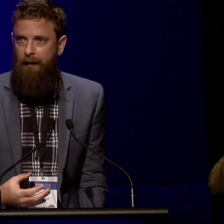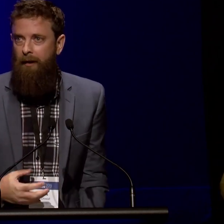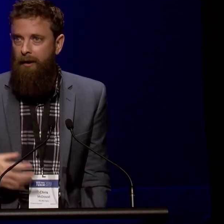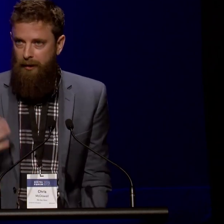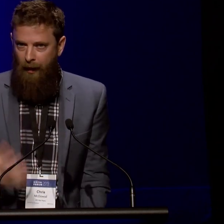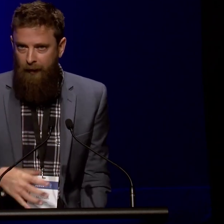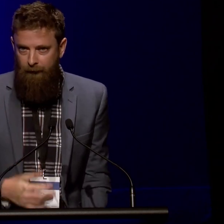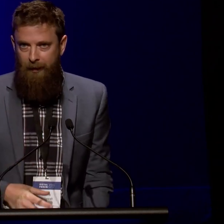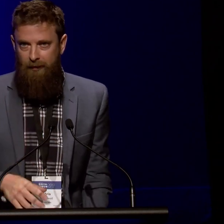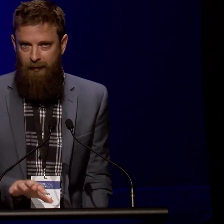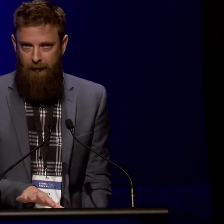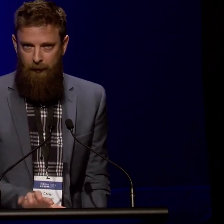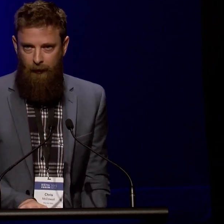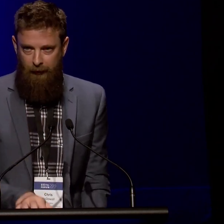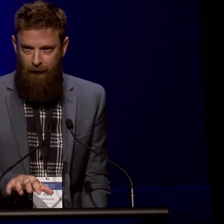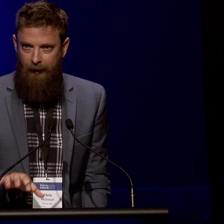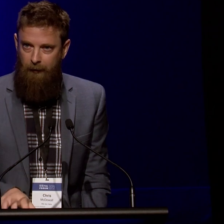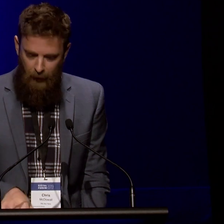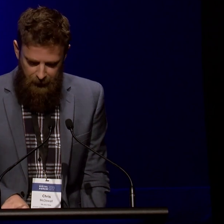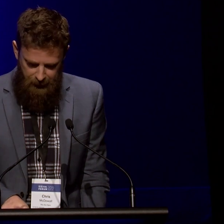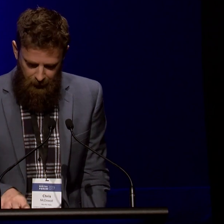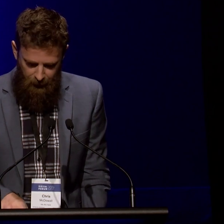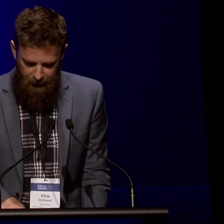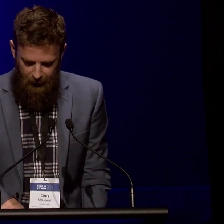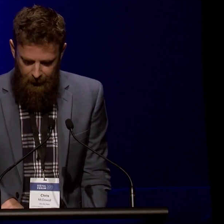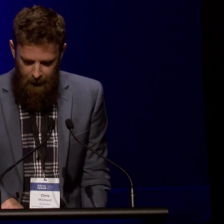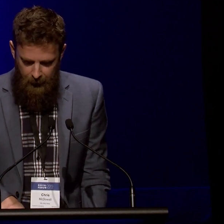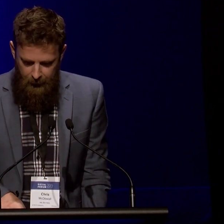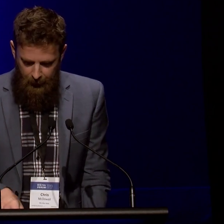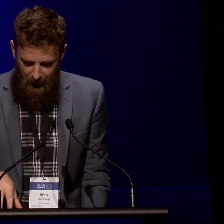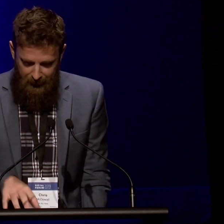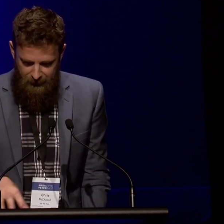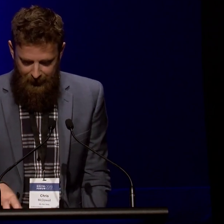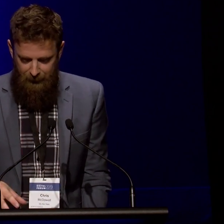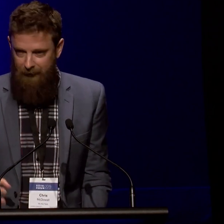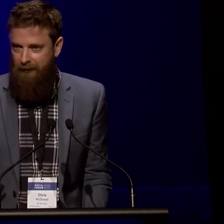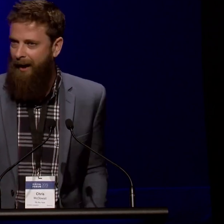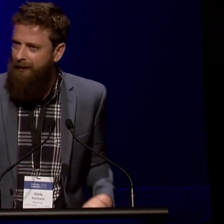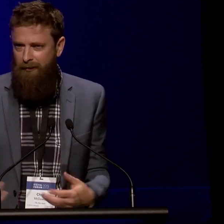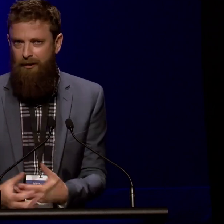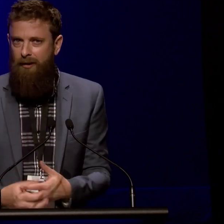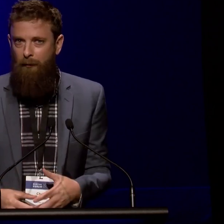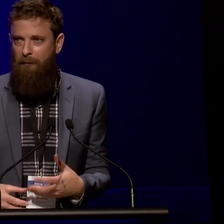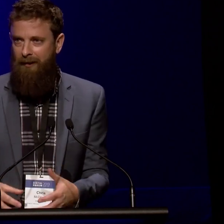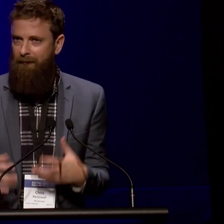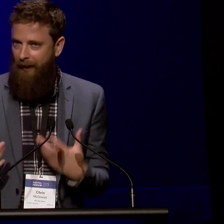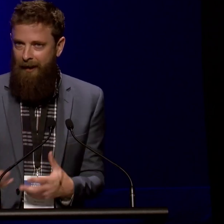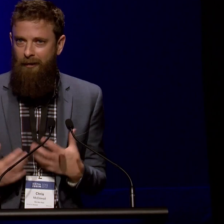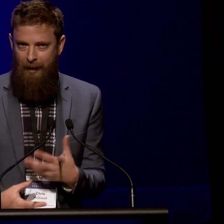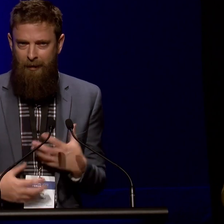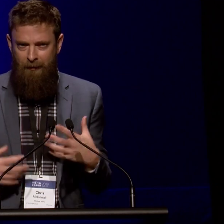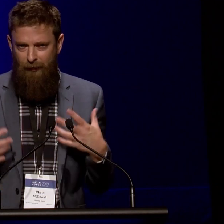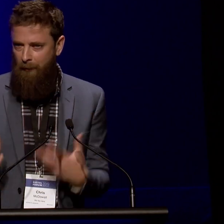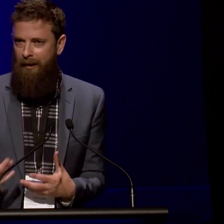geography, geographic information systems, philosophy and anthropology at university. My PhD was on data structures for representing